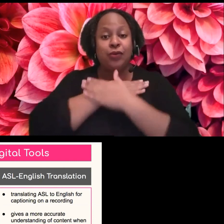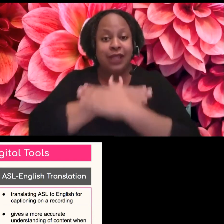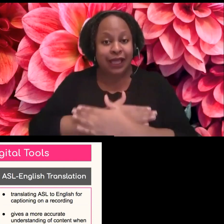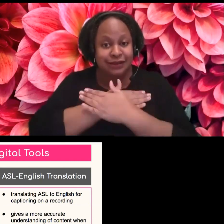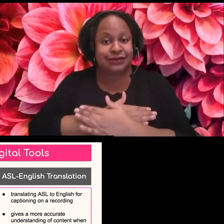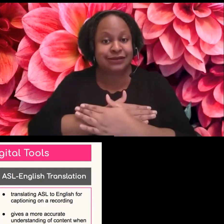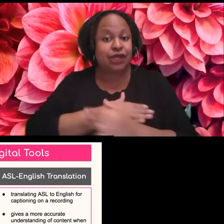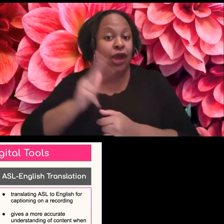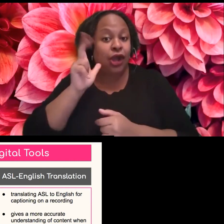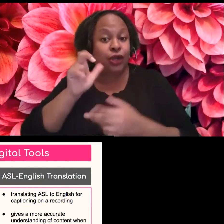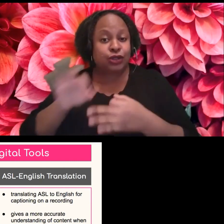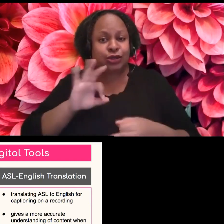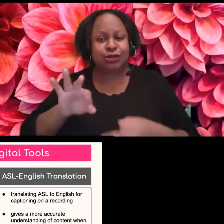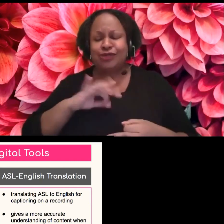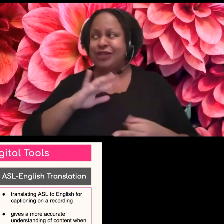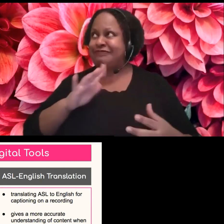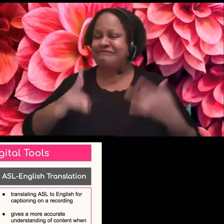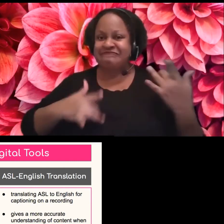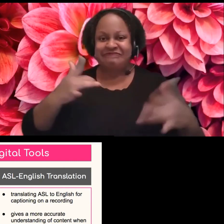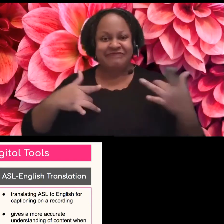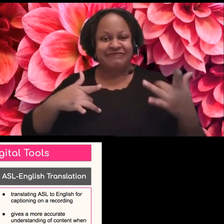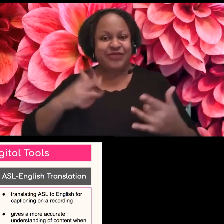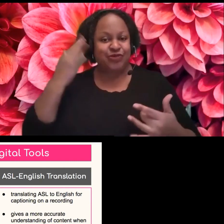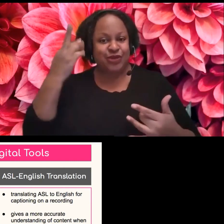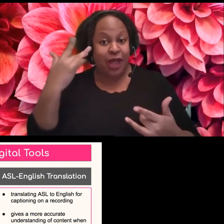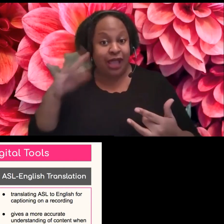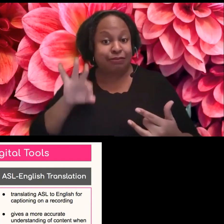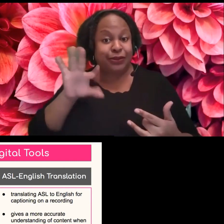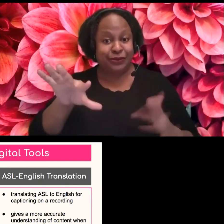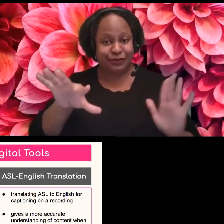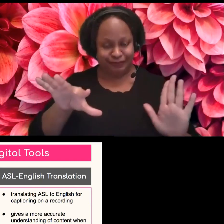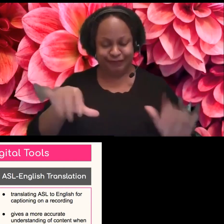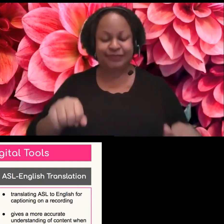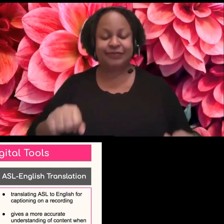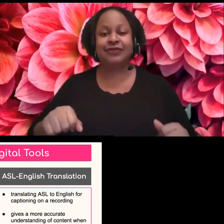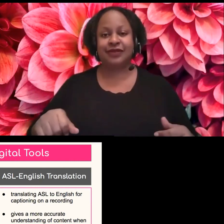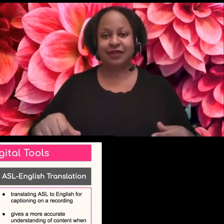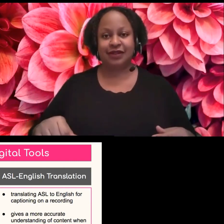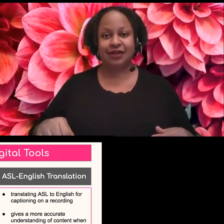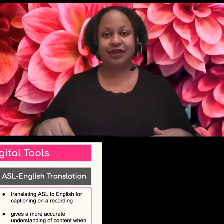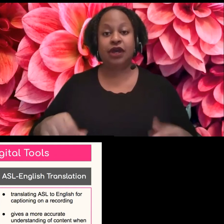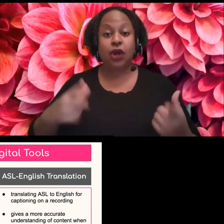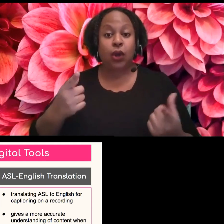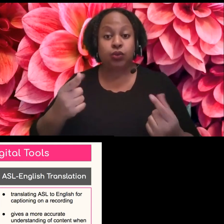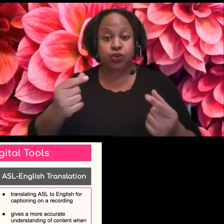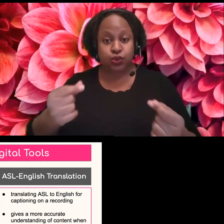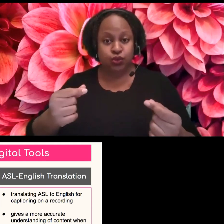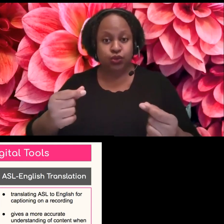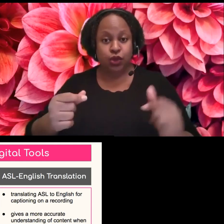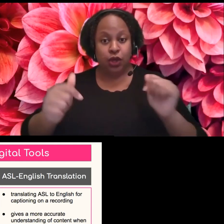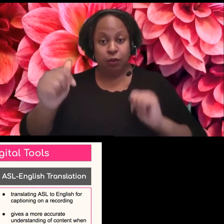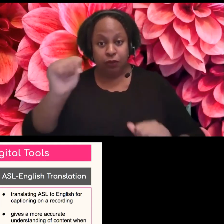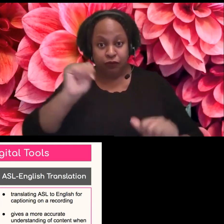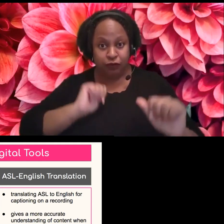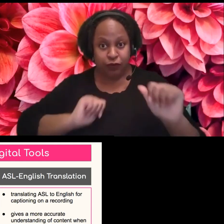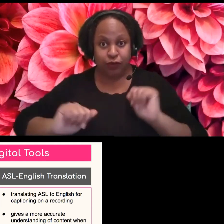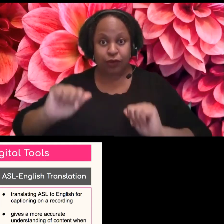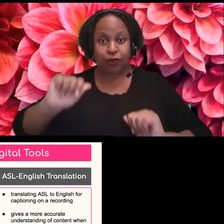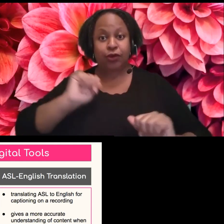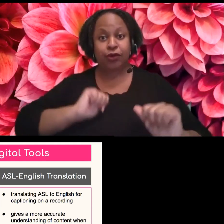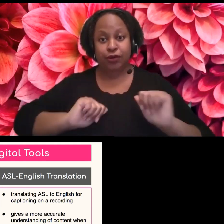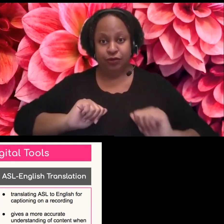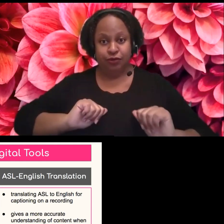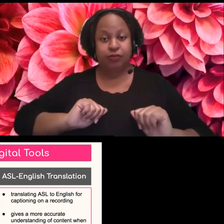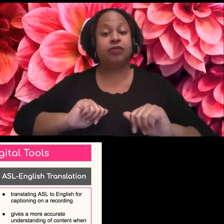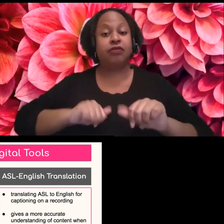uh, which is almost going through a performance, uh, like a